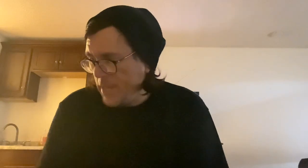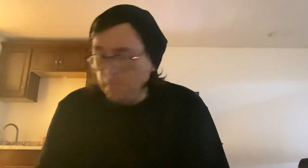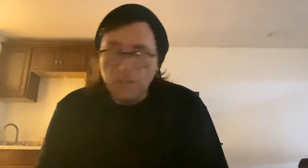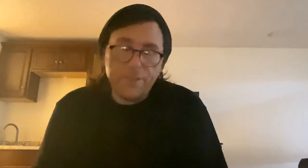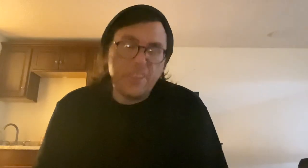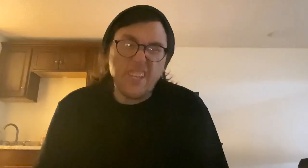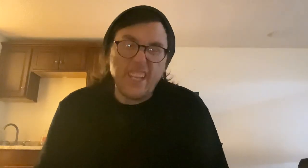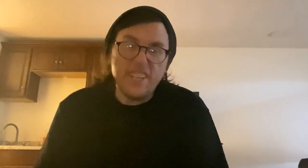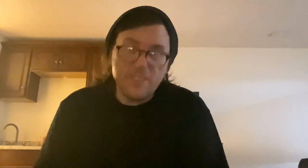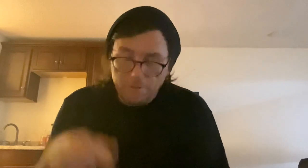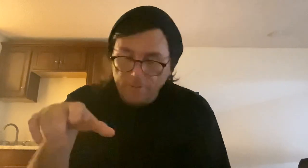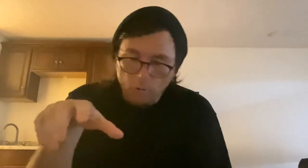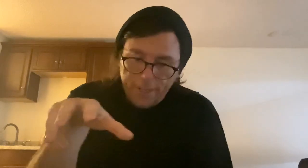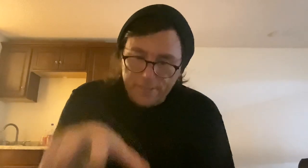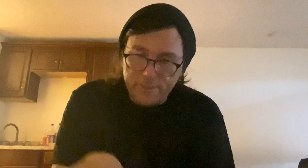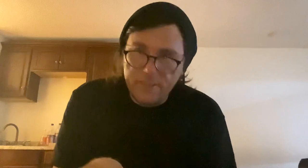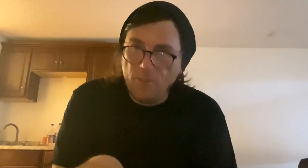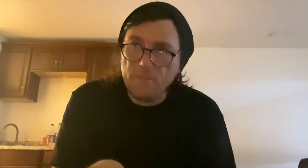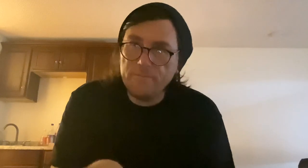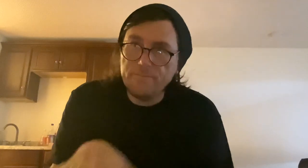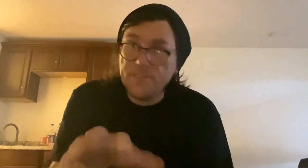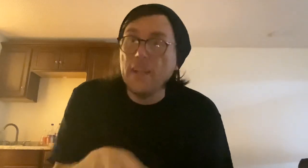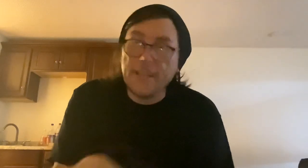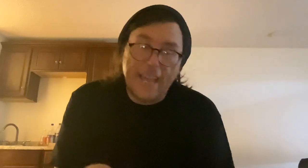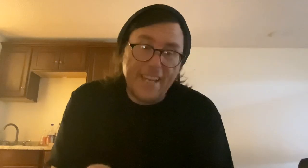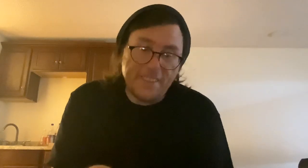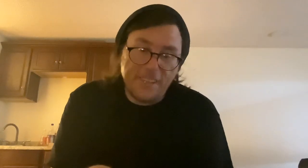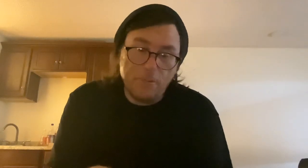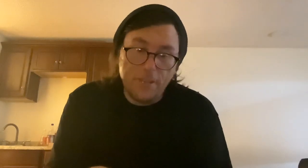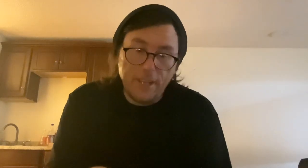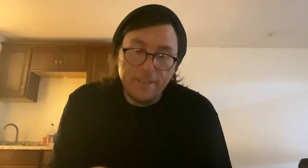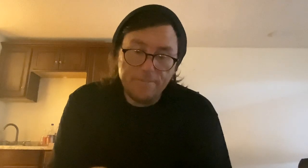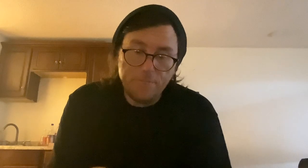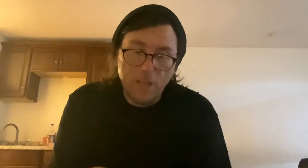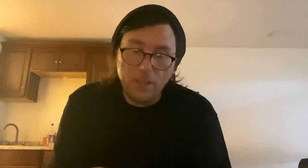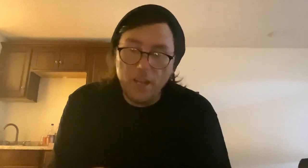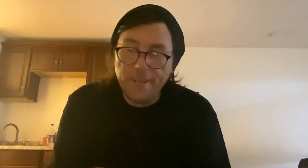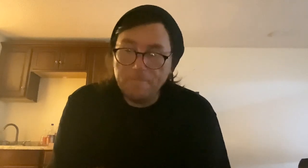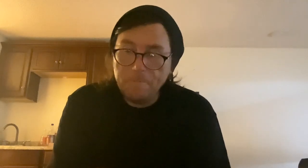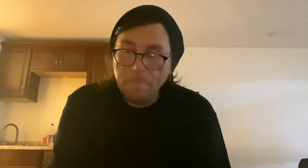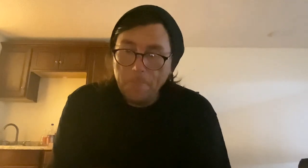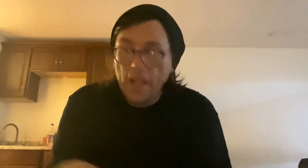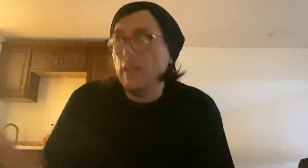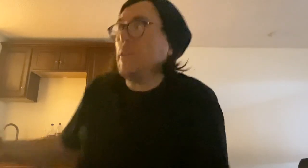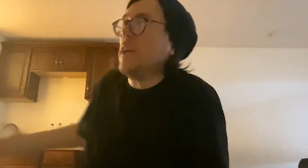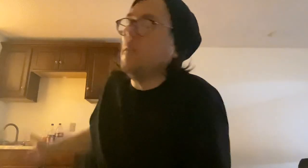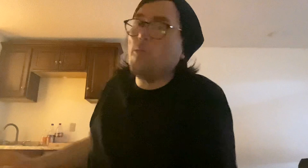But the thing is, before I can start selling anything really online, I live in California,